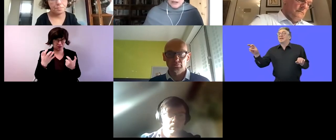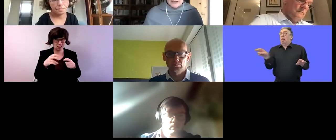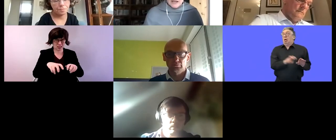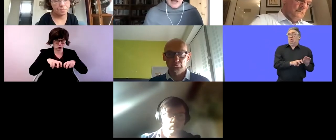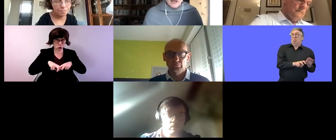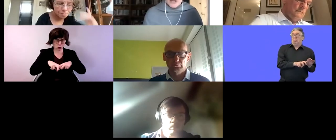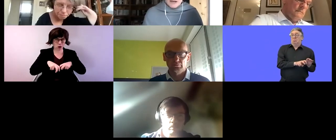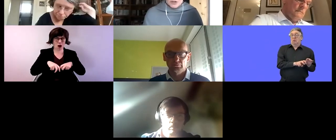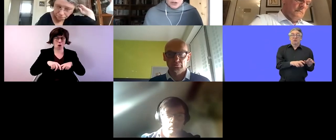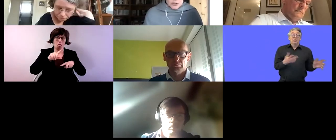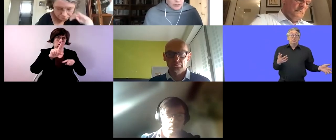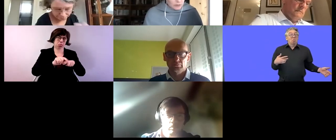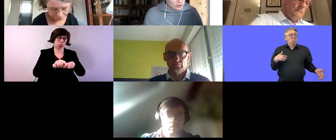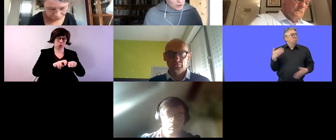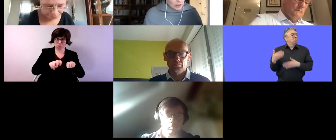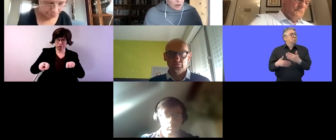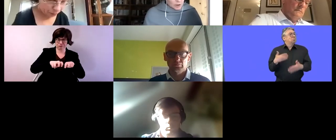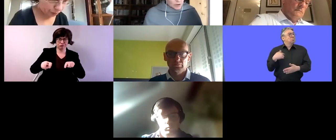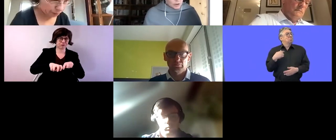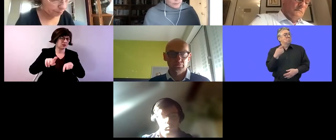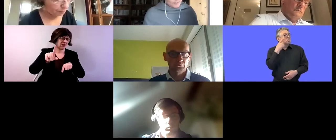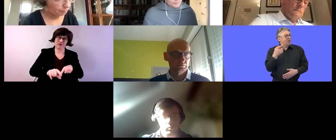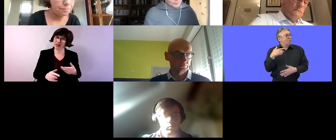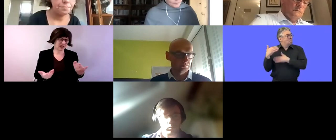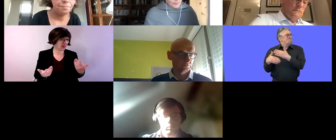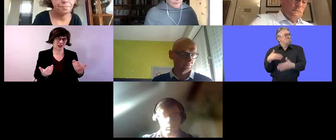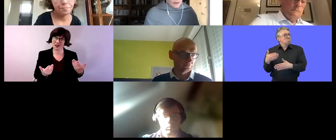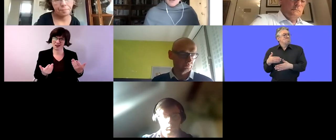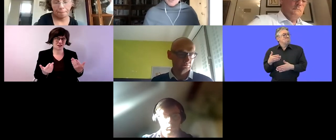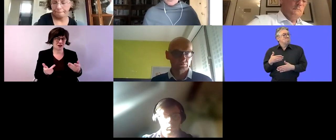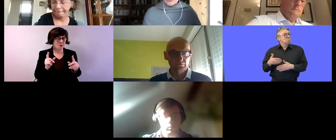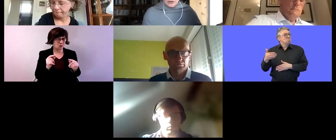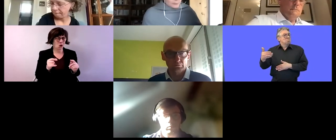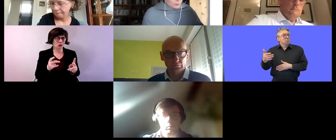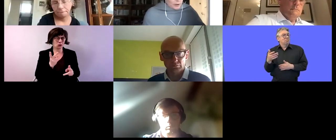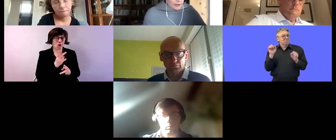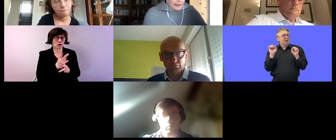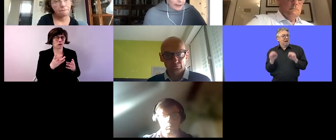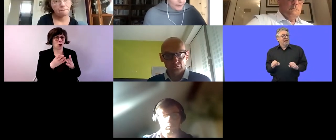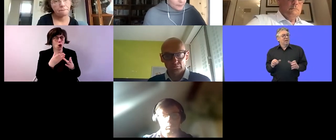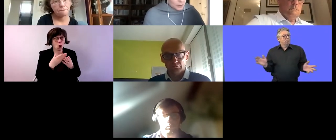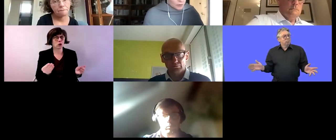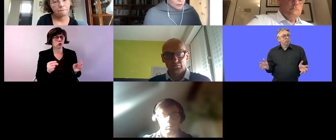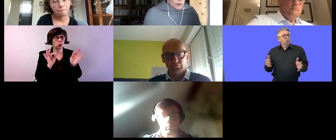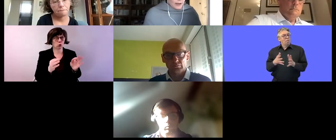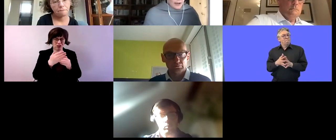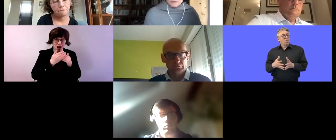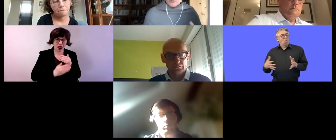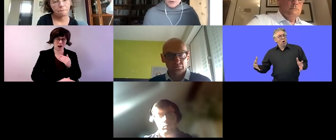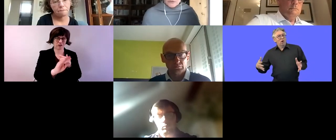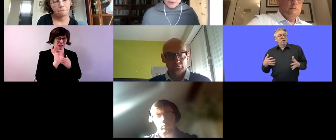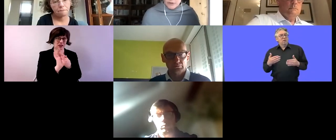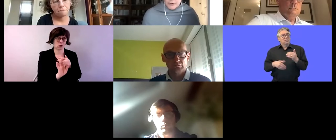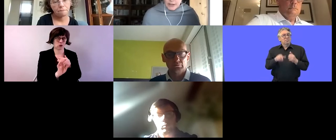will uh be able to continue into the longer term there's also been work um to uh